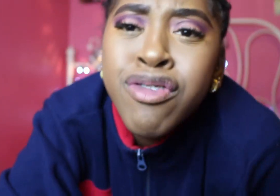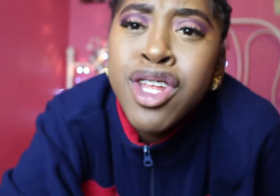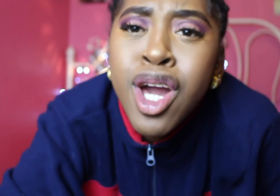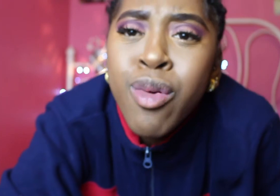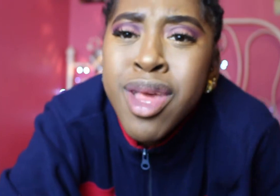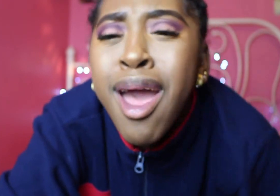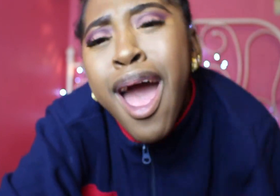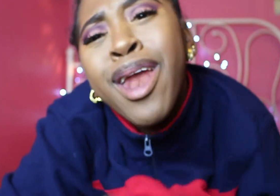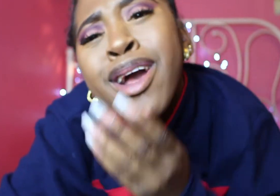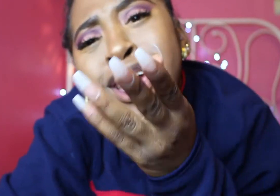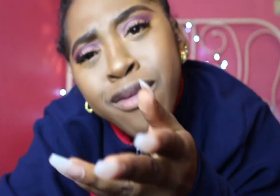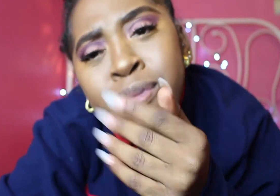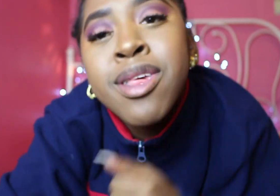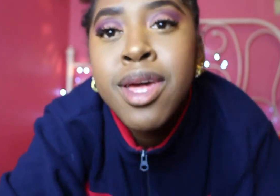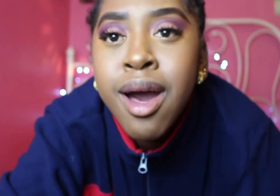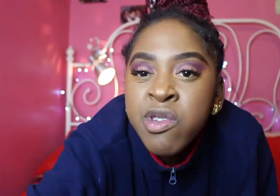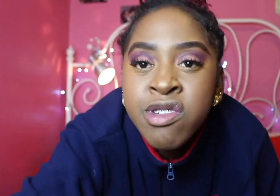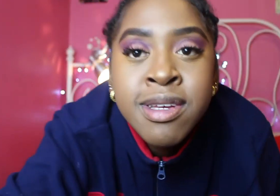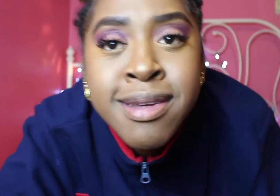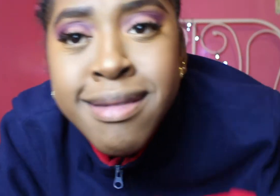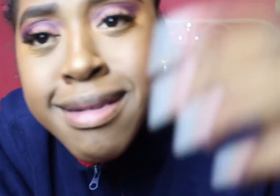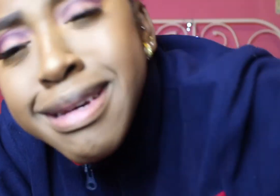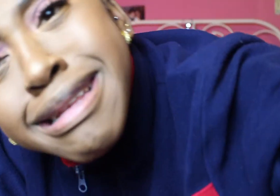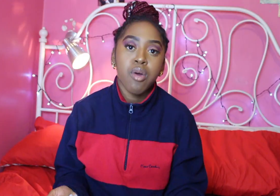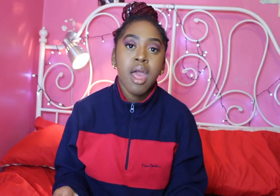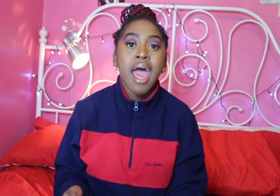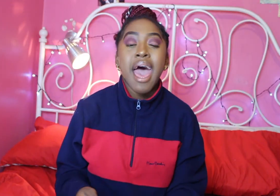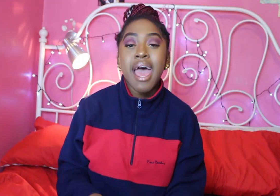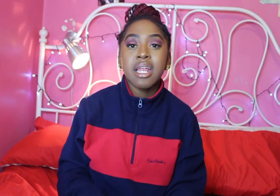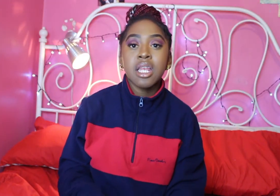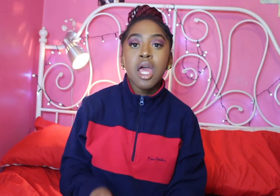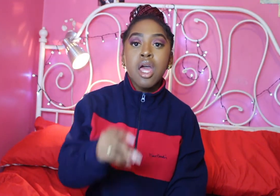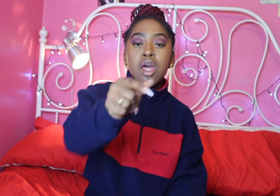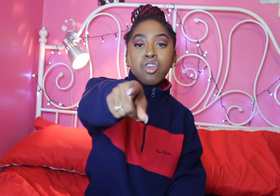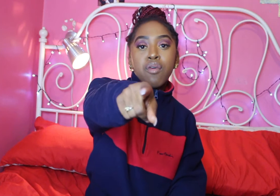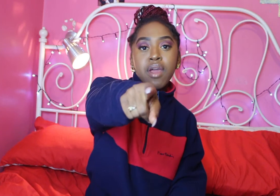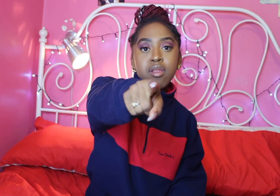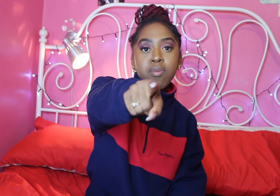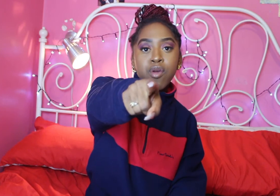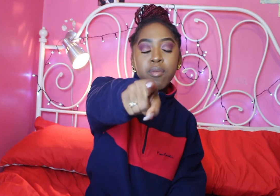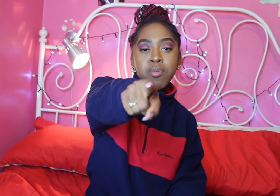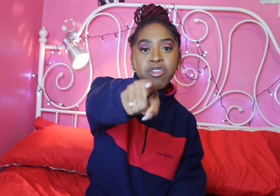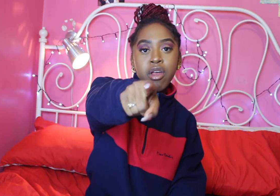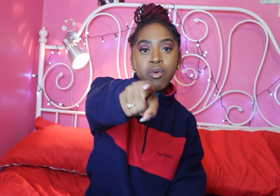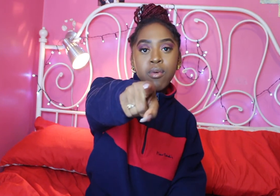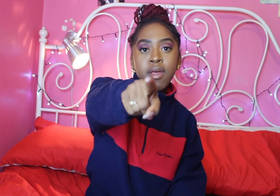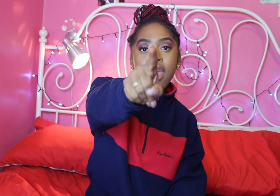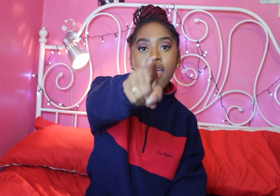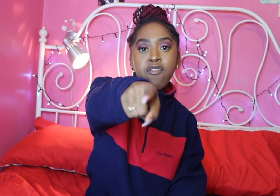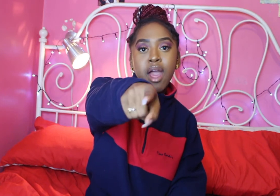videos and I'll give them to ya and don't forget to subscribe to my channel if you